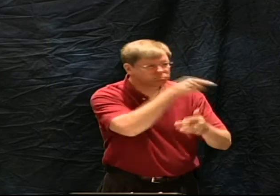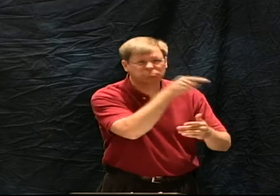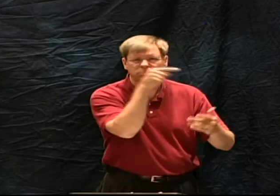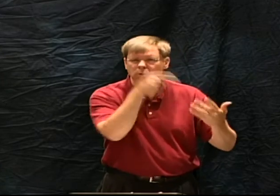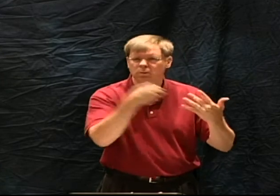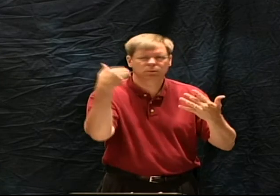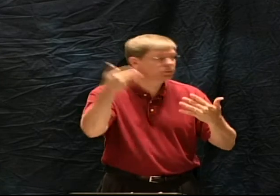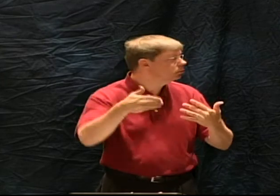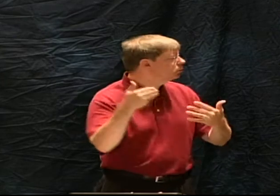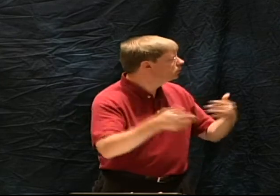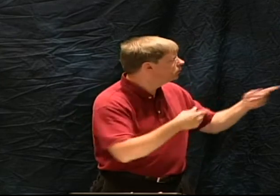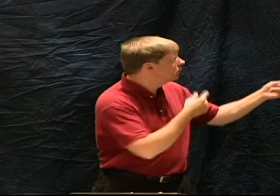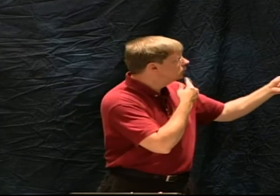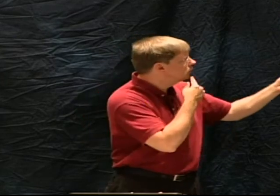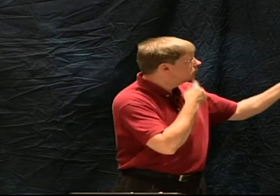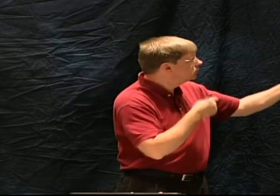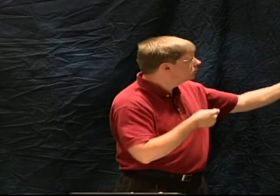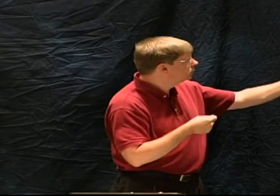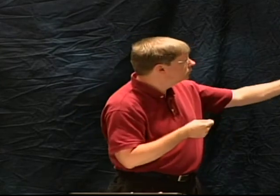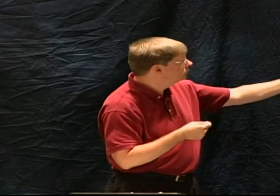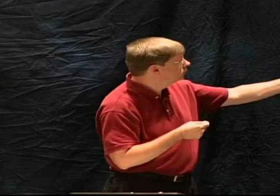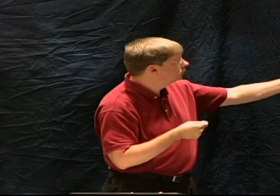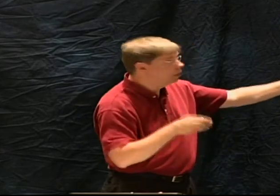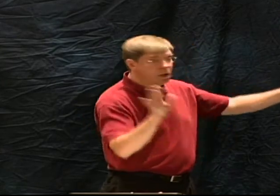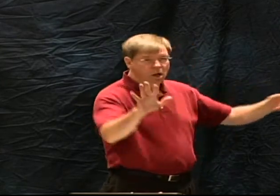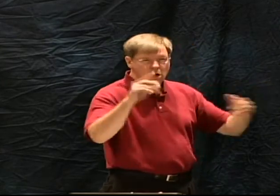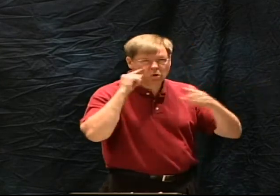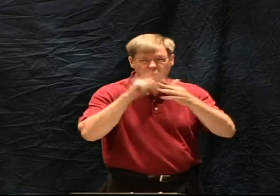in scripture and then he will quote from the Old Testament